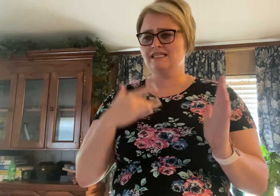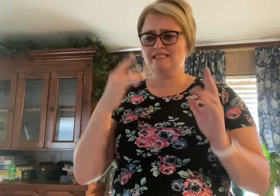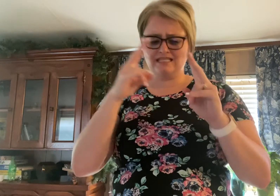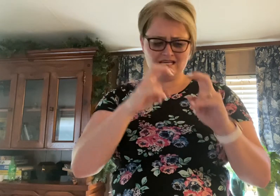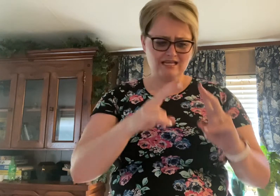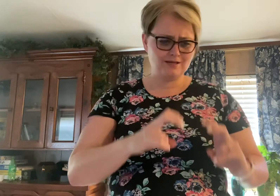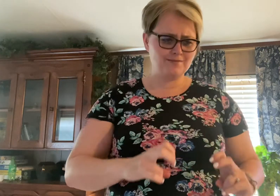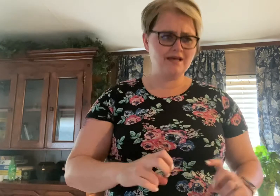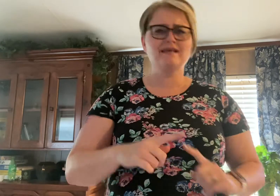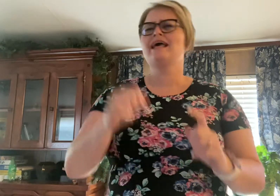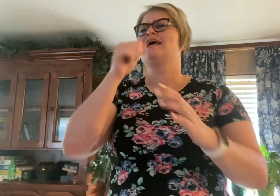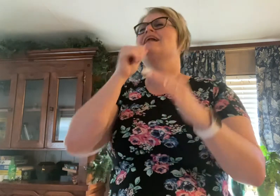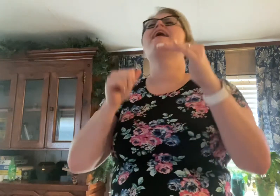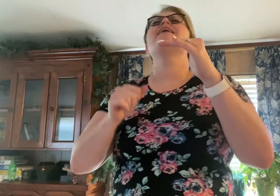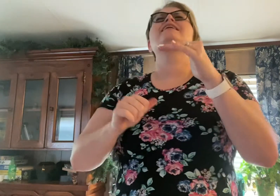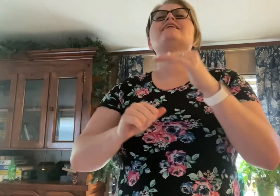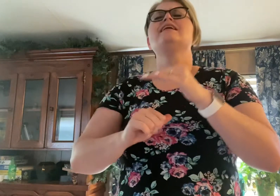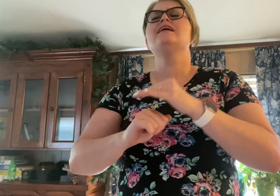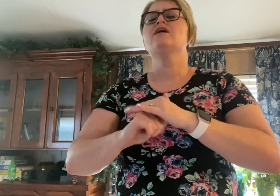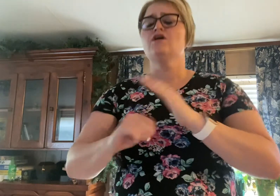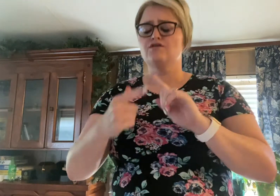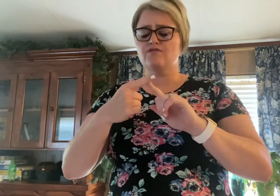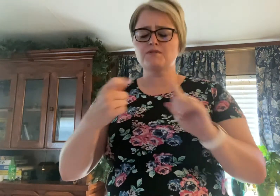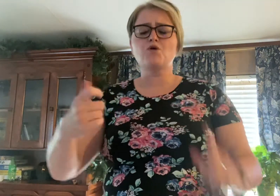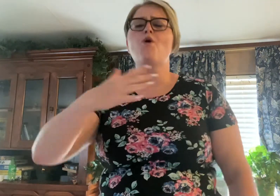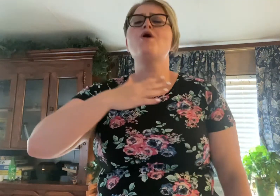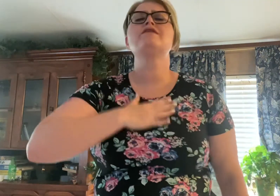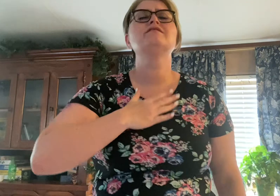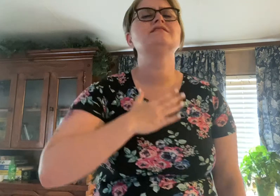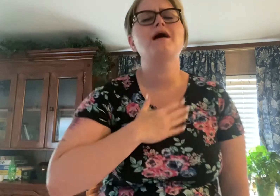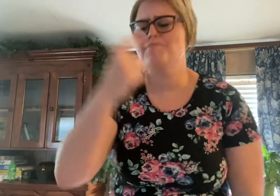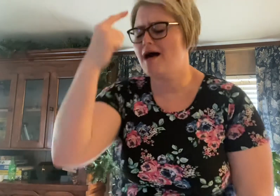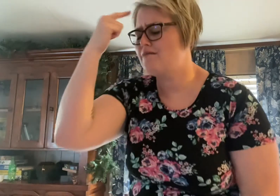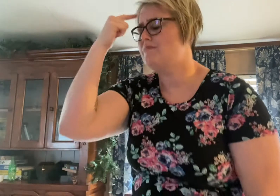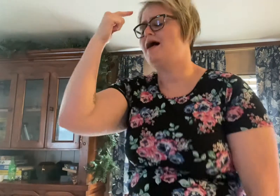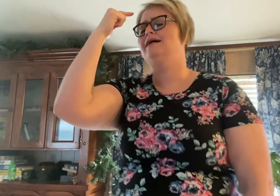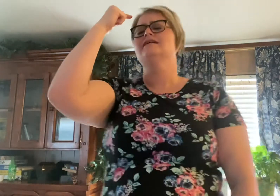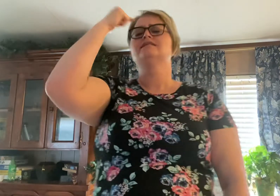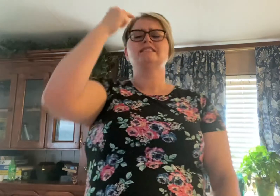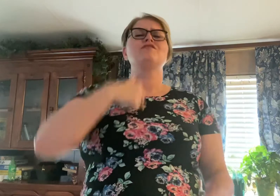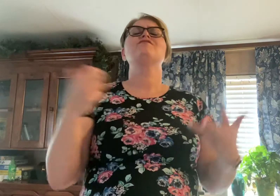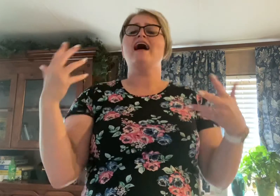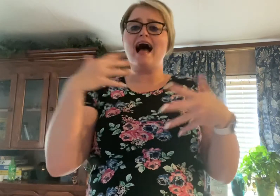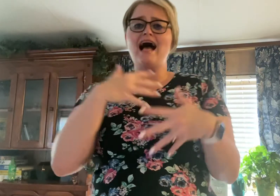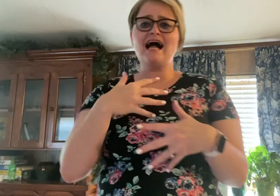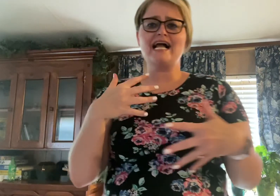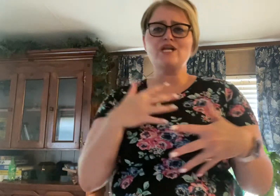can't hide from the corners of my mind I'm terrified of